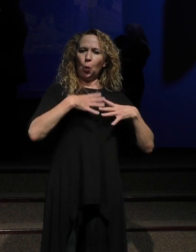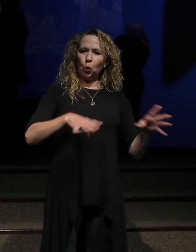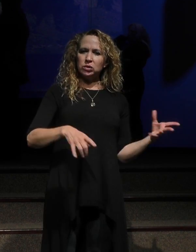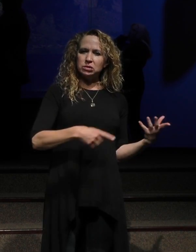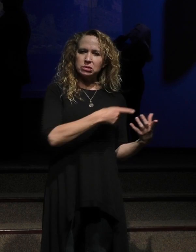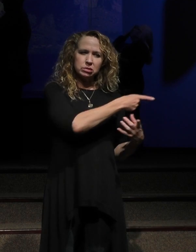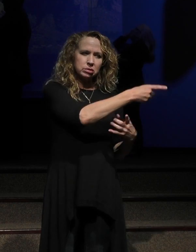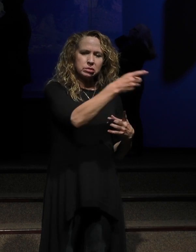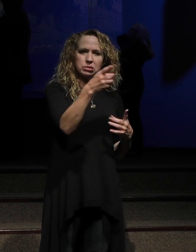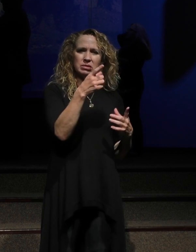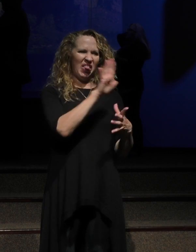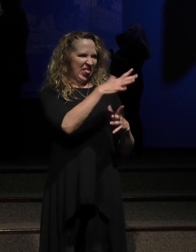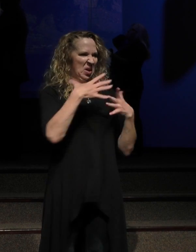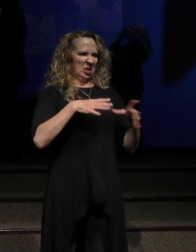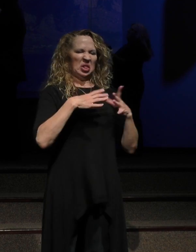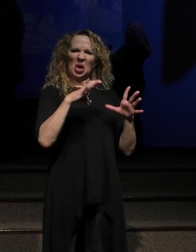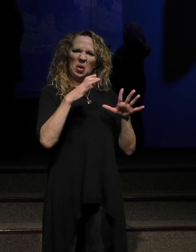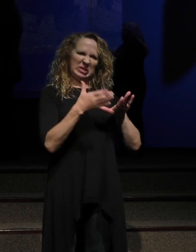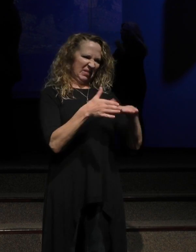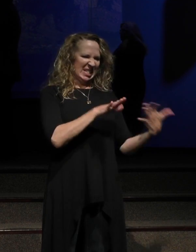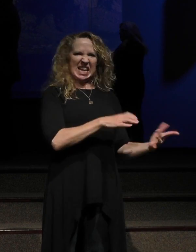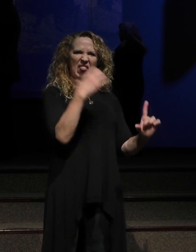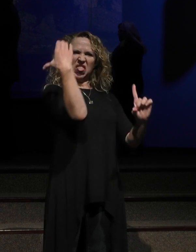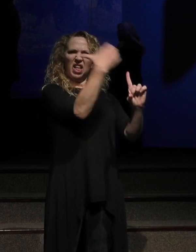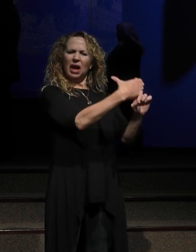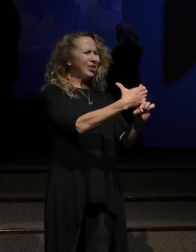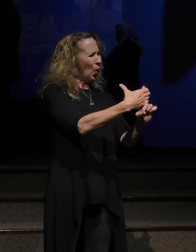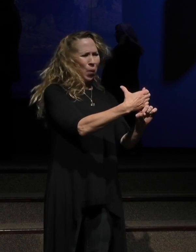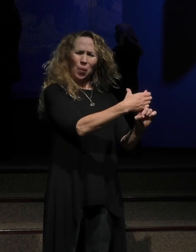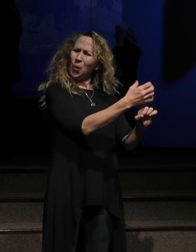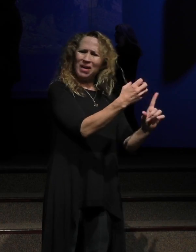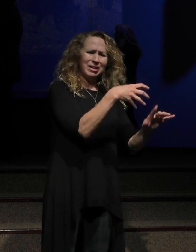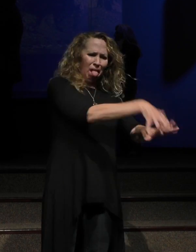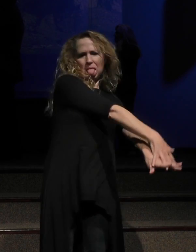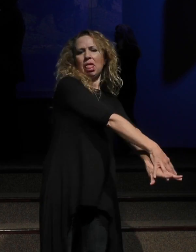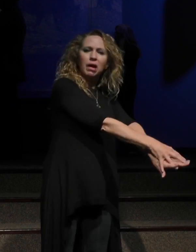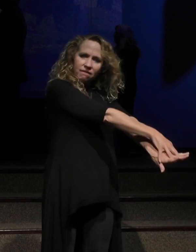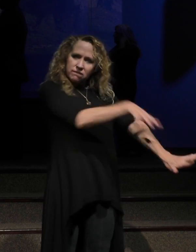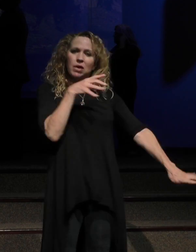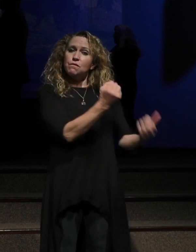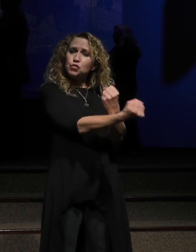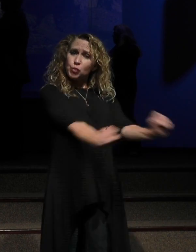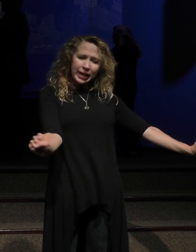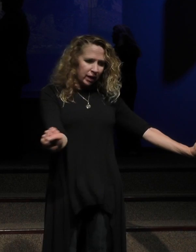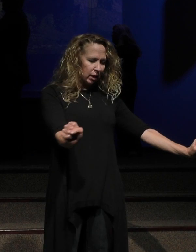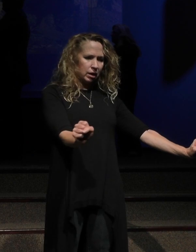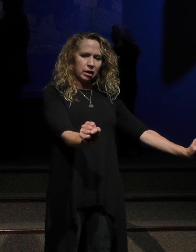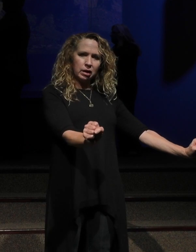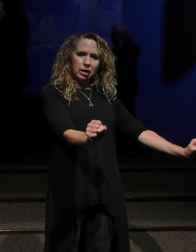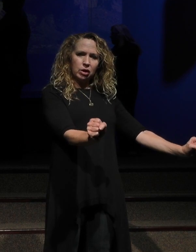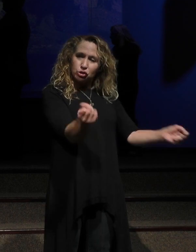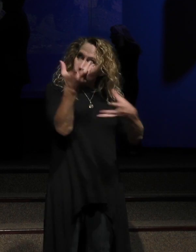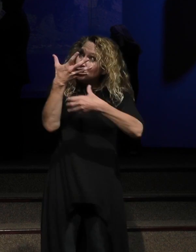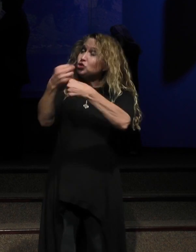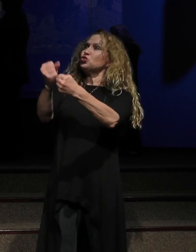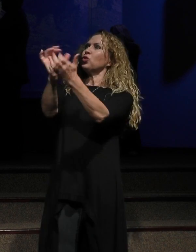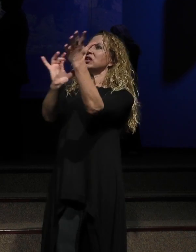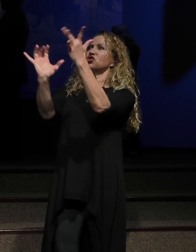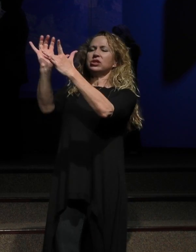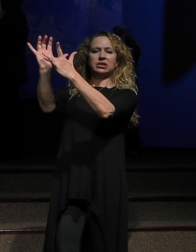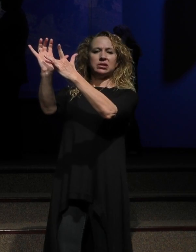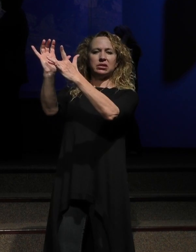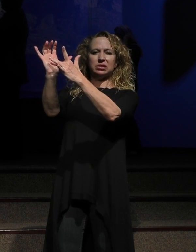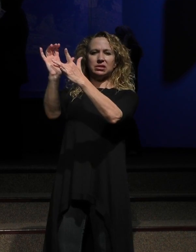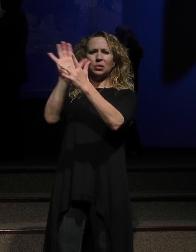Those are garments of death. You have been set free. So trust Jesus with your, with your desperate